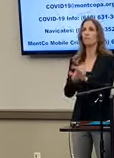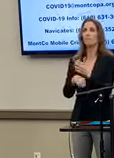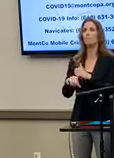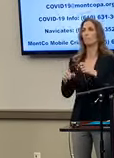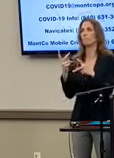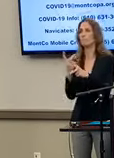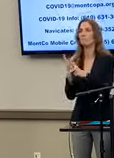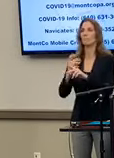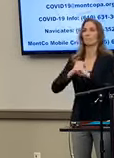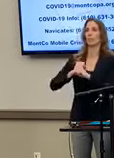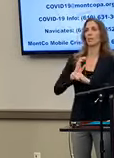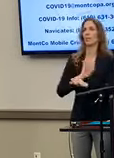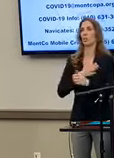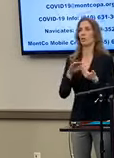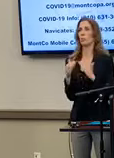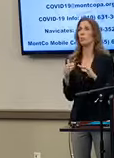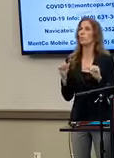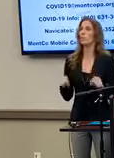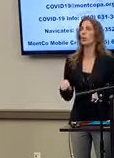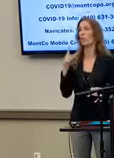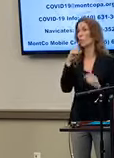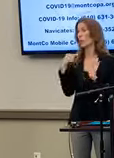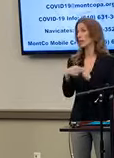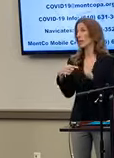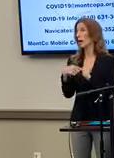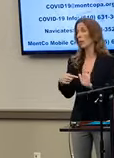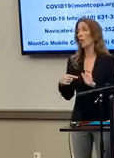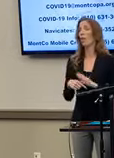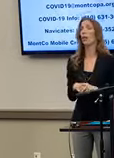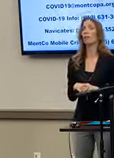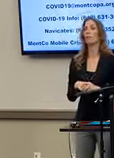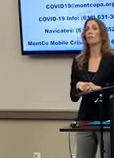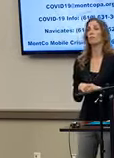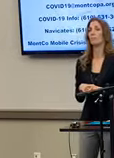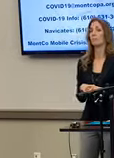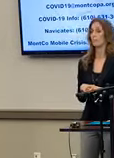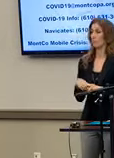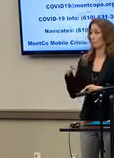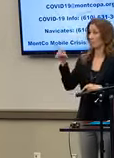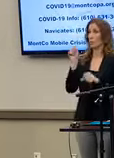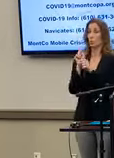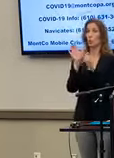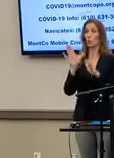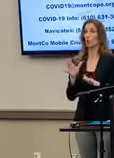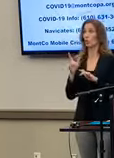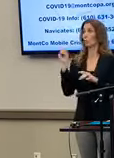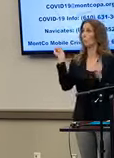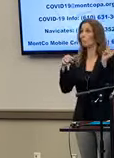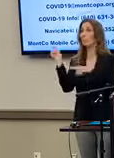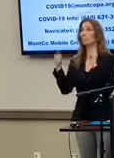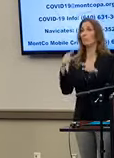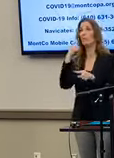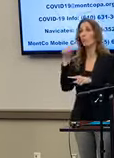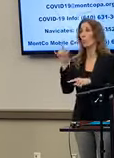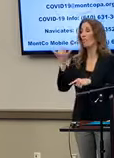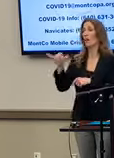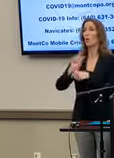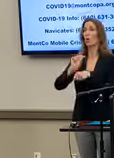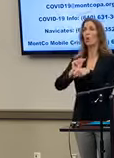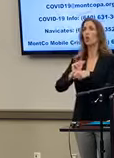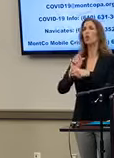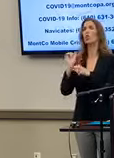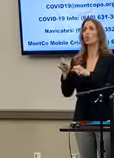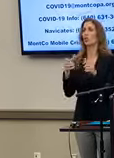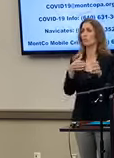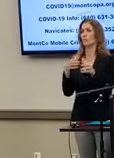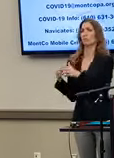to protect our community. For instance, they could bring the workers that are coming in and sequester